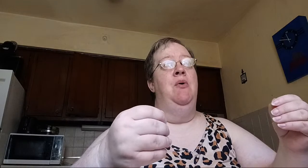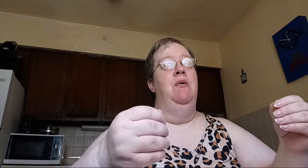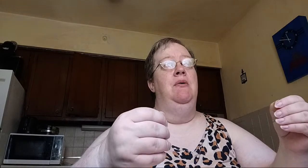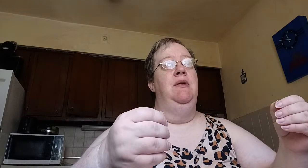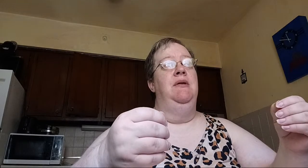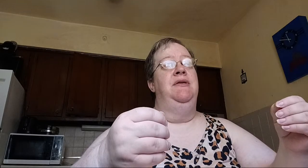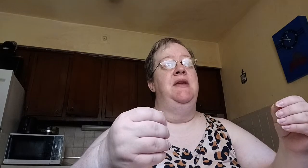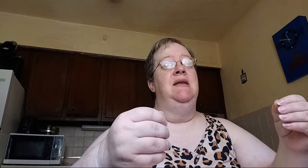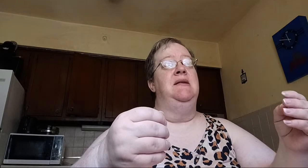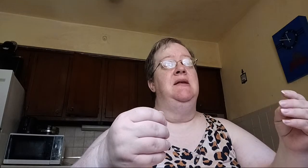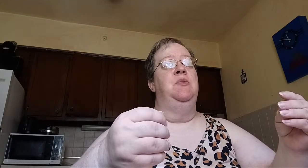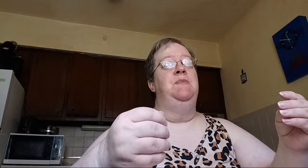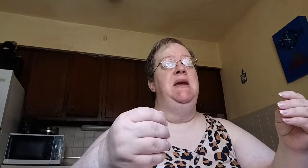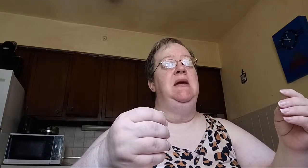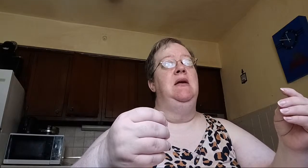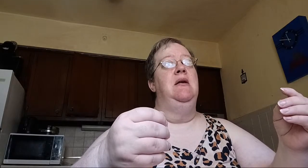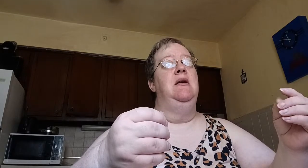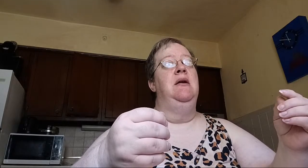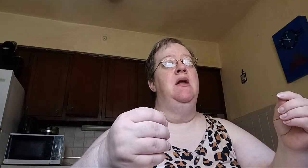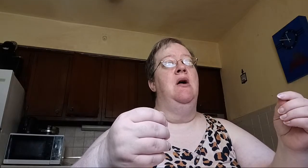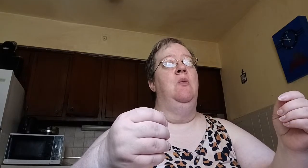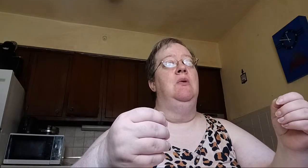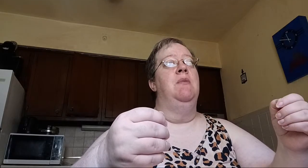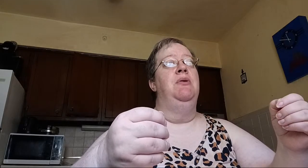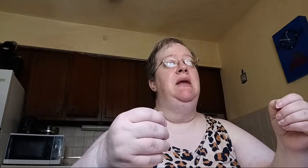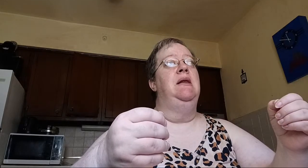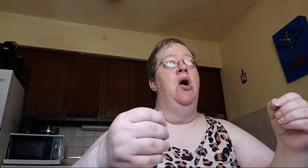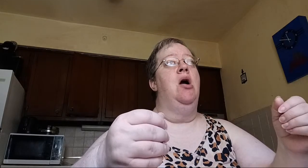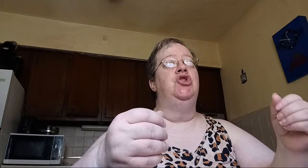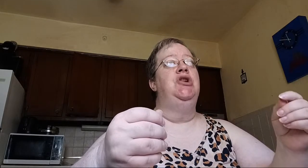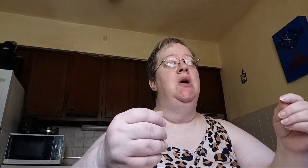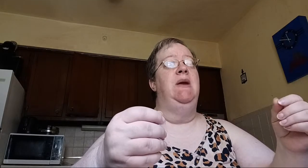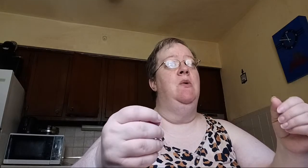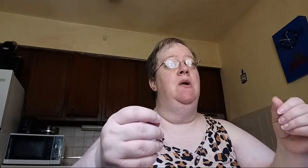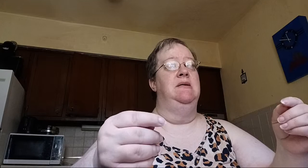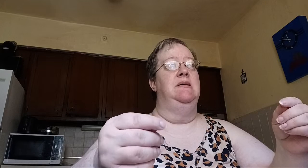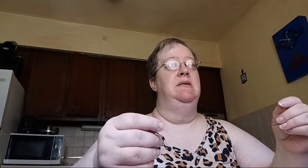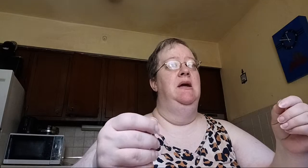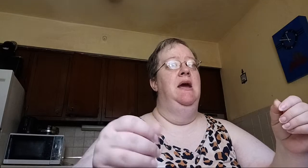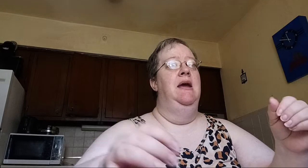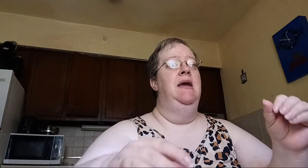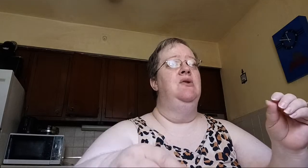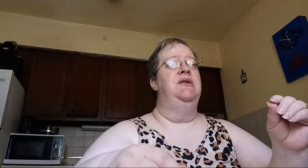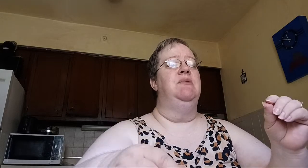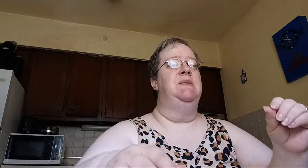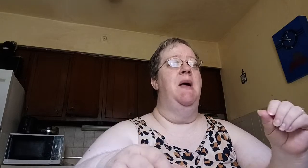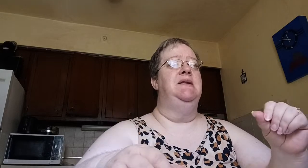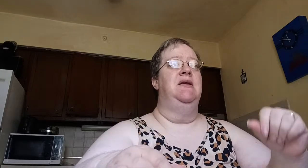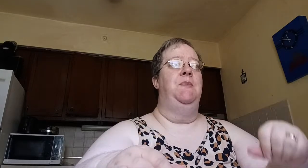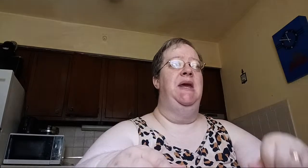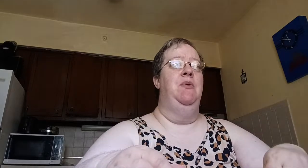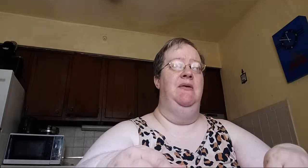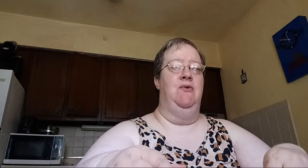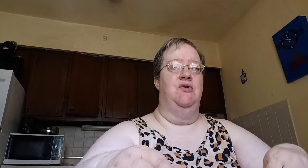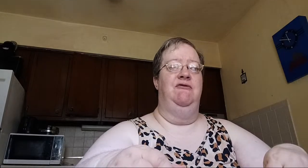People think that this was being, you know, completely harsh. No, he wasn't. Here's the response of the people in verse 4.